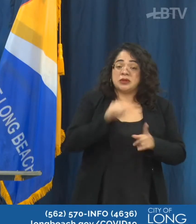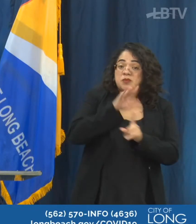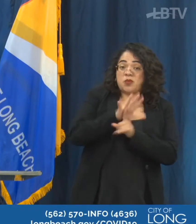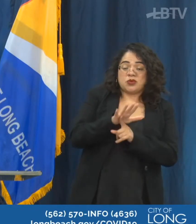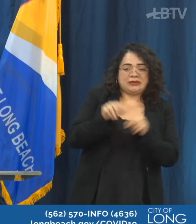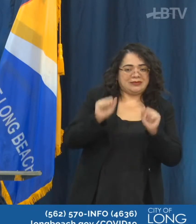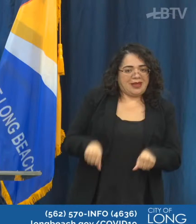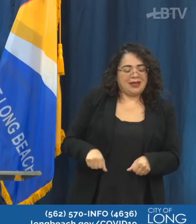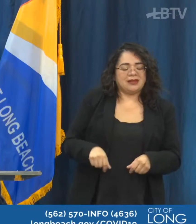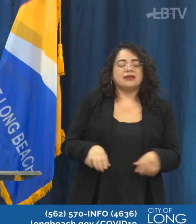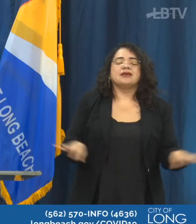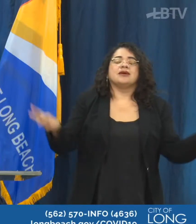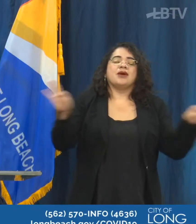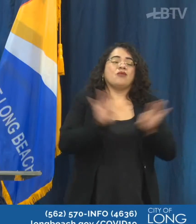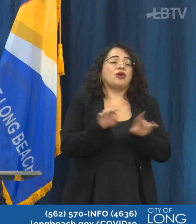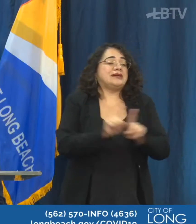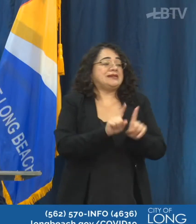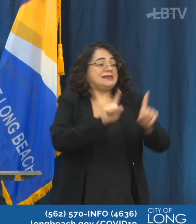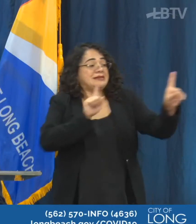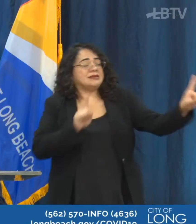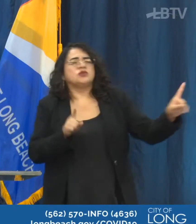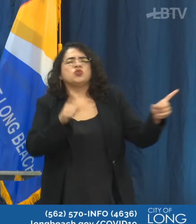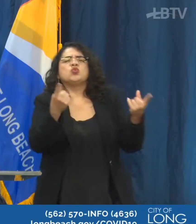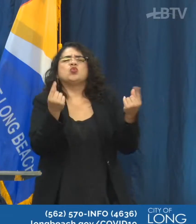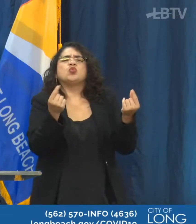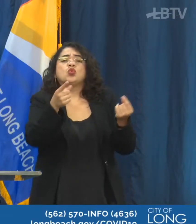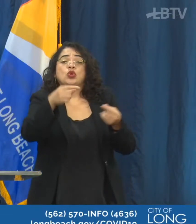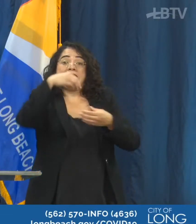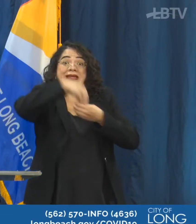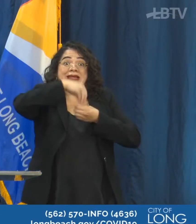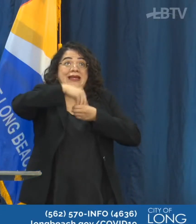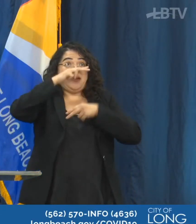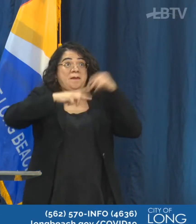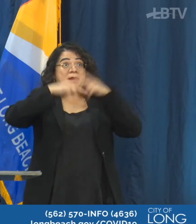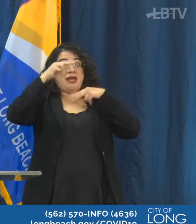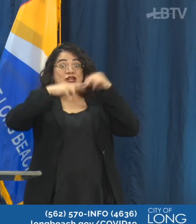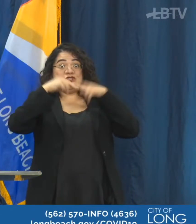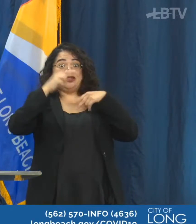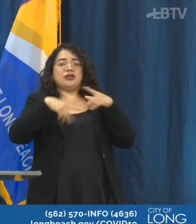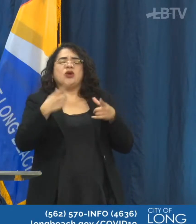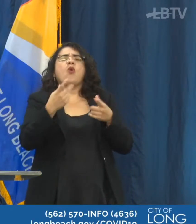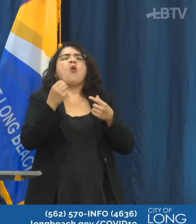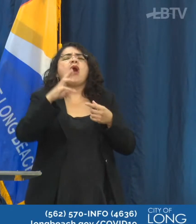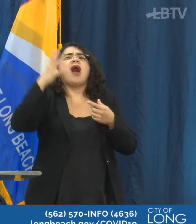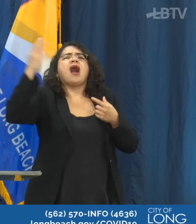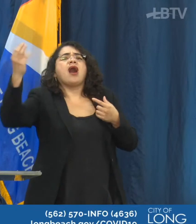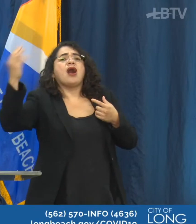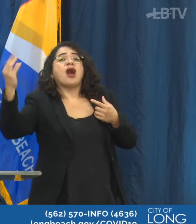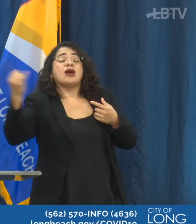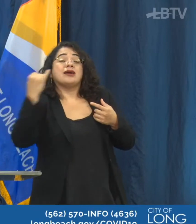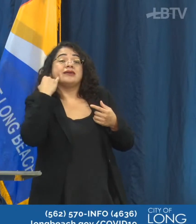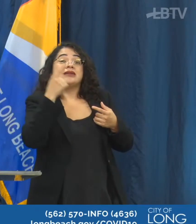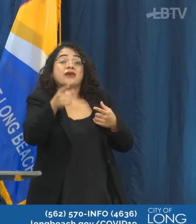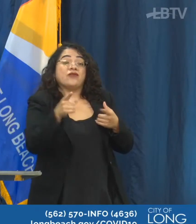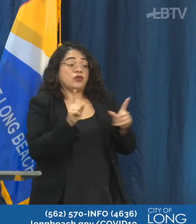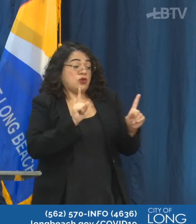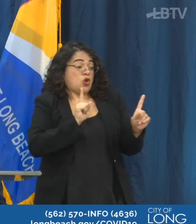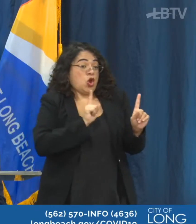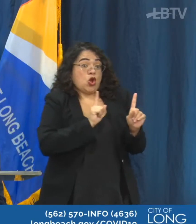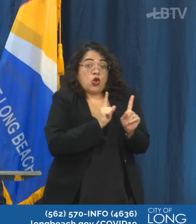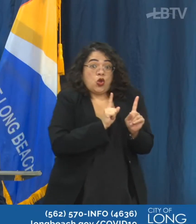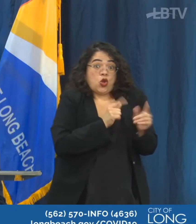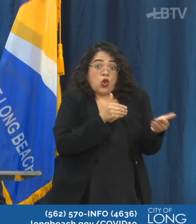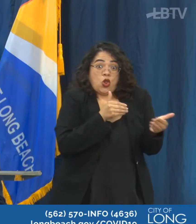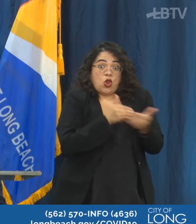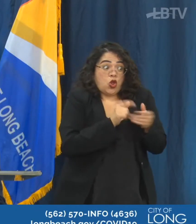space between you and others? Are you going to be outdoors or are going to be indoors? The closer you are to other people who may be infected, the greater your